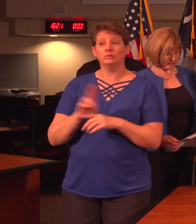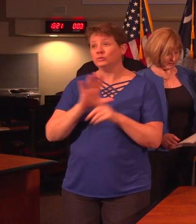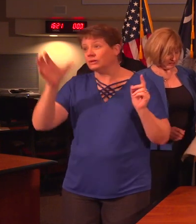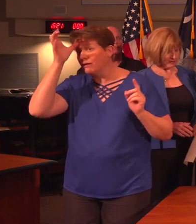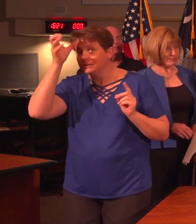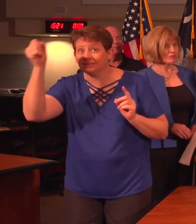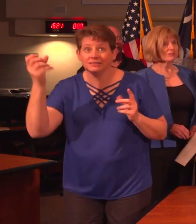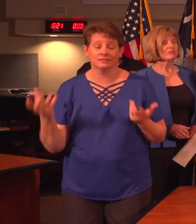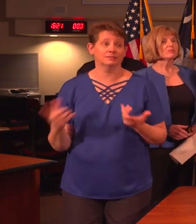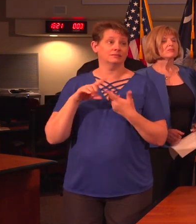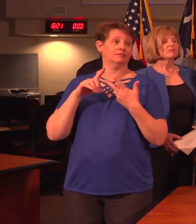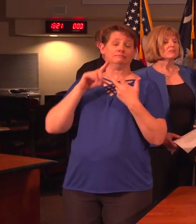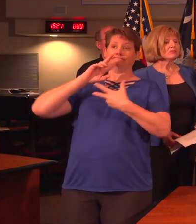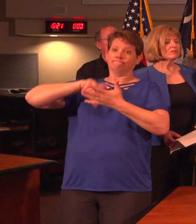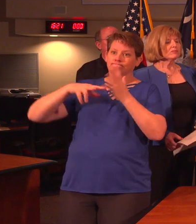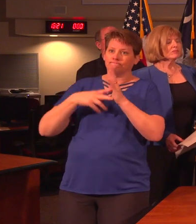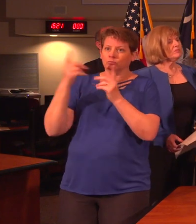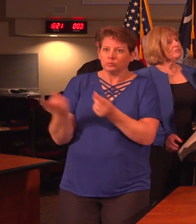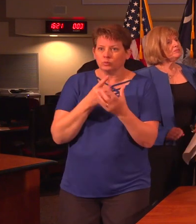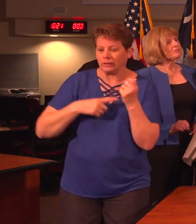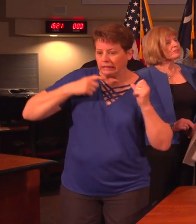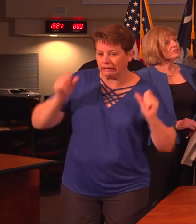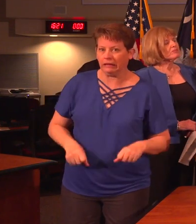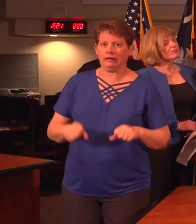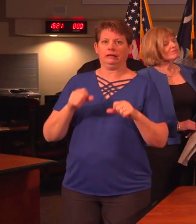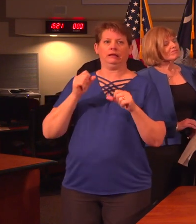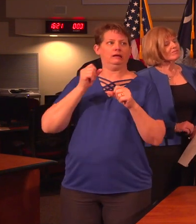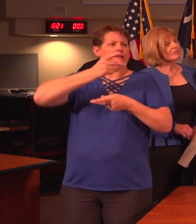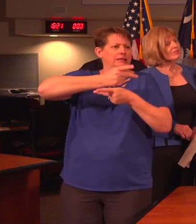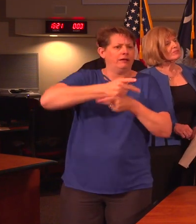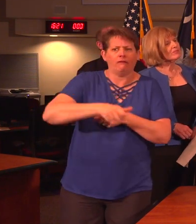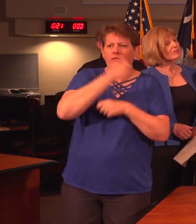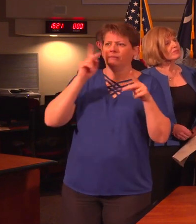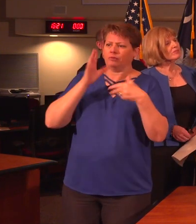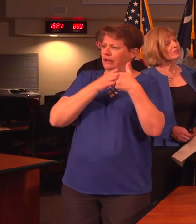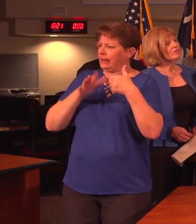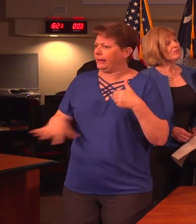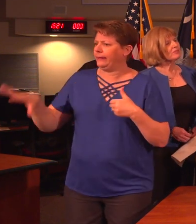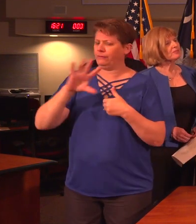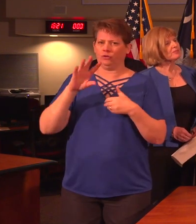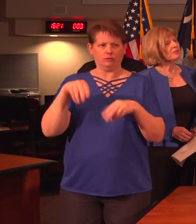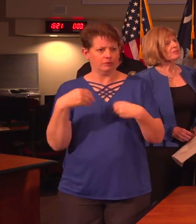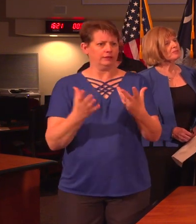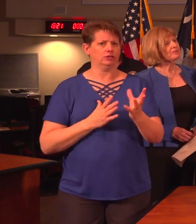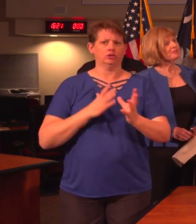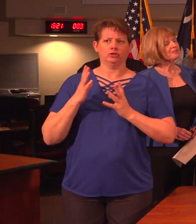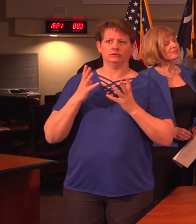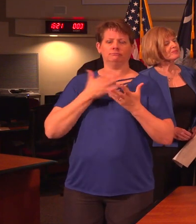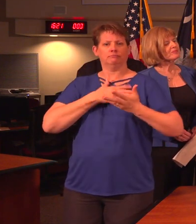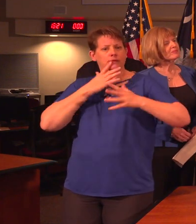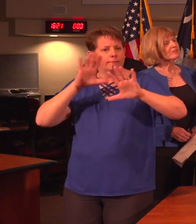sense, being deliberate, treating everyone like a neighbor, and demonstrating courtesy and